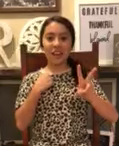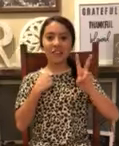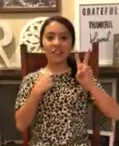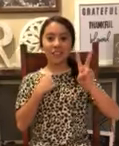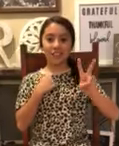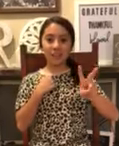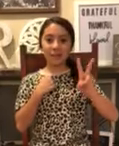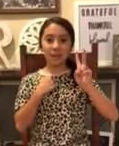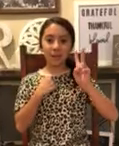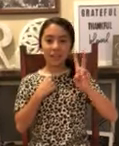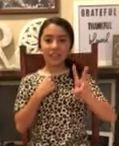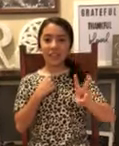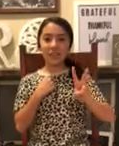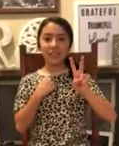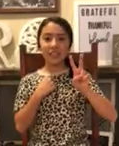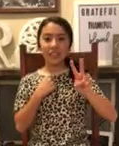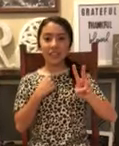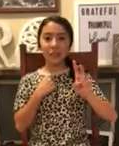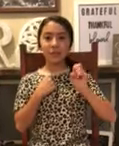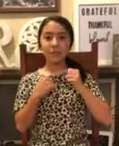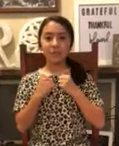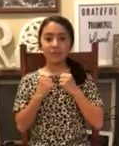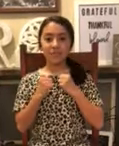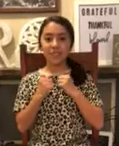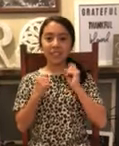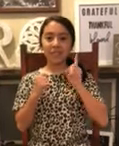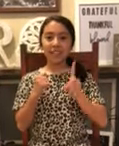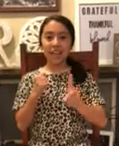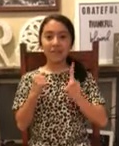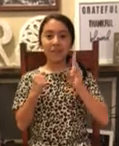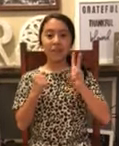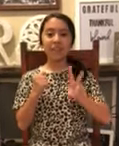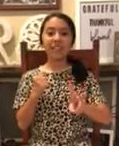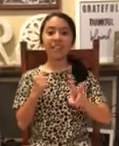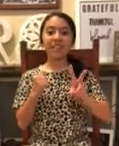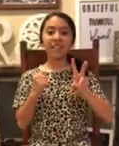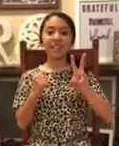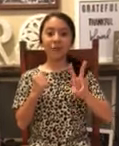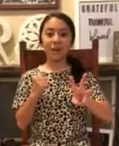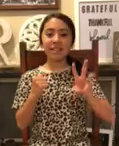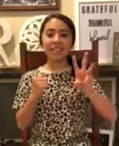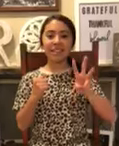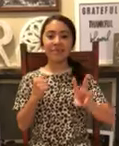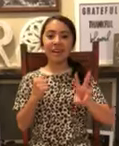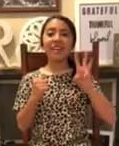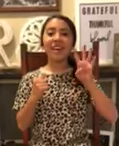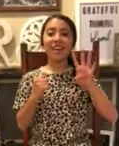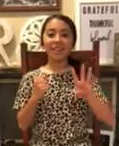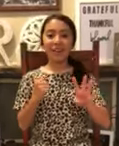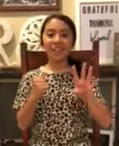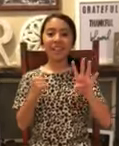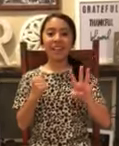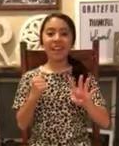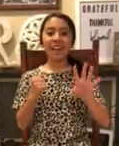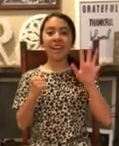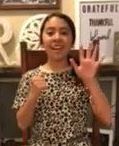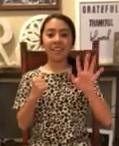72, 72, 7, 14, 21, 28, and